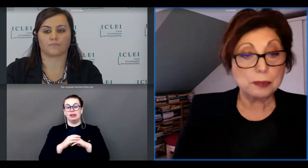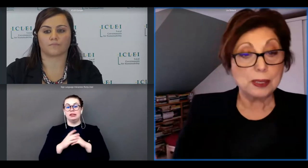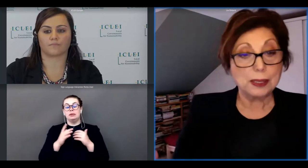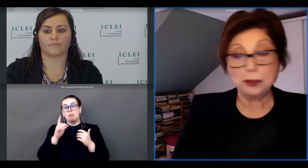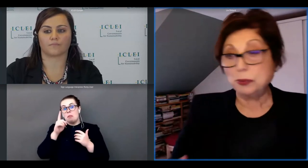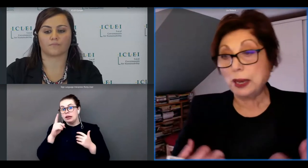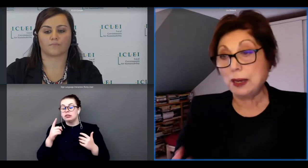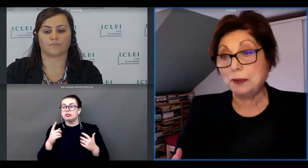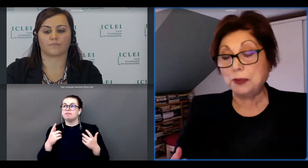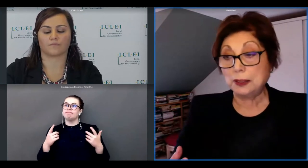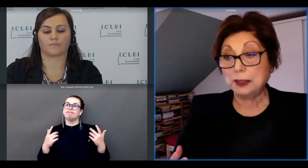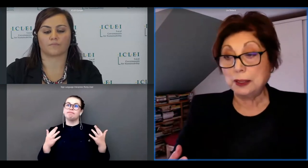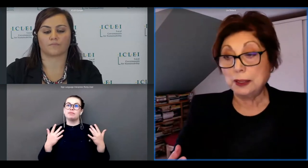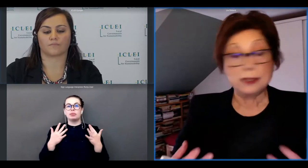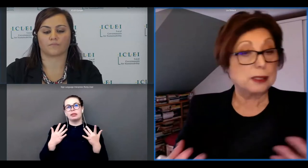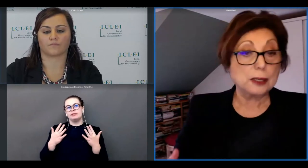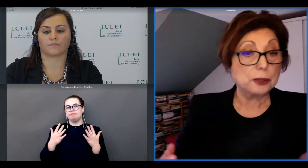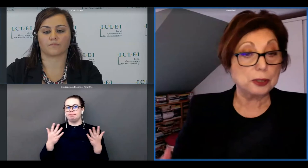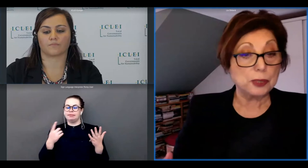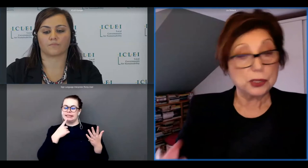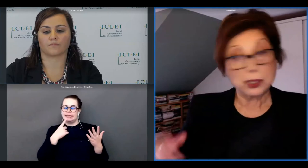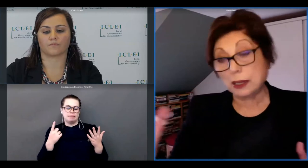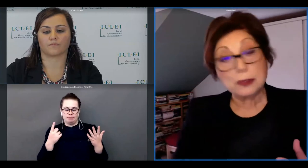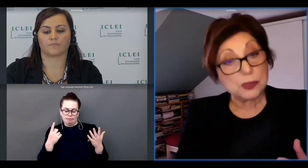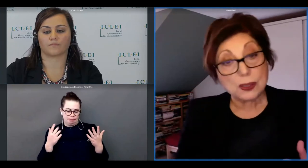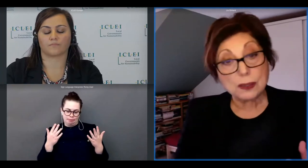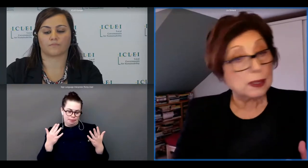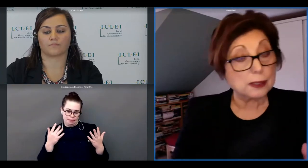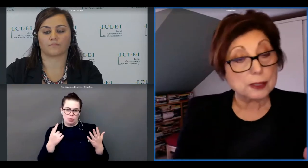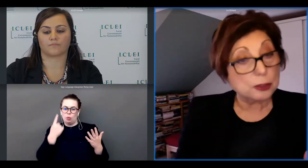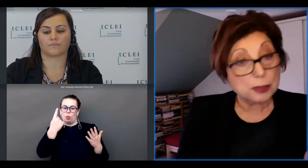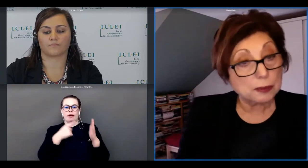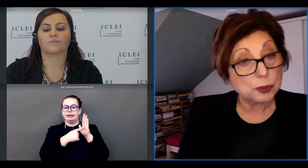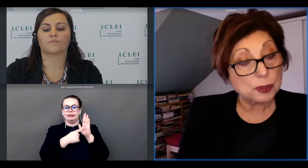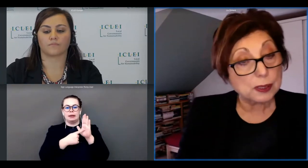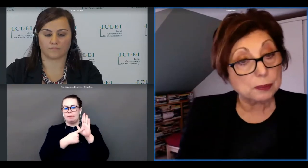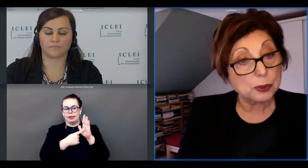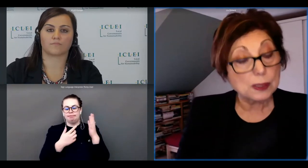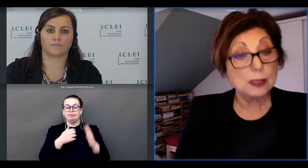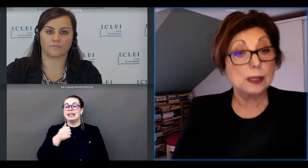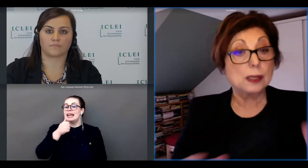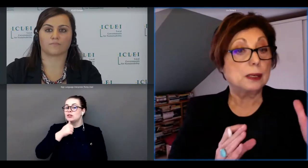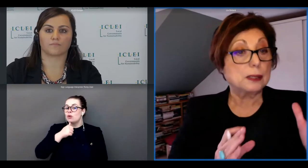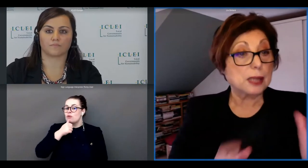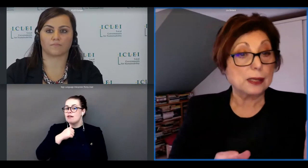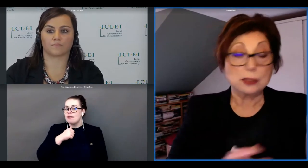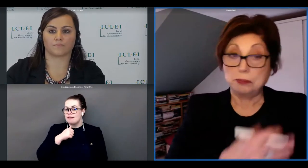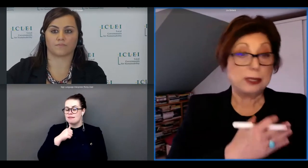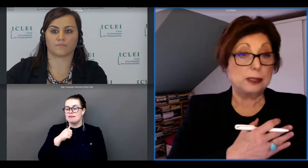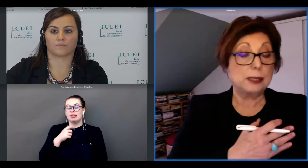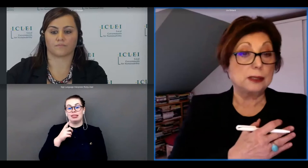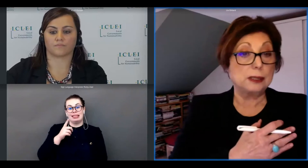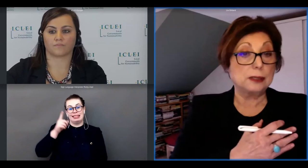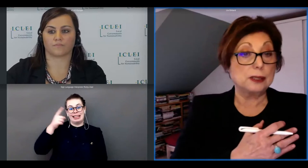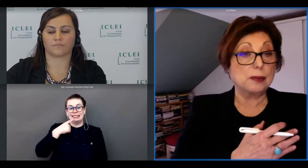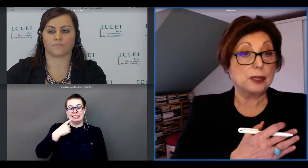assume you know we have a scenario in which a country country like estonia for example says back